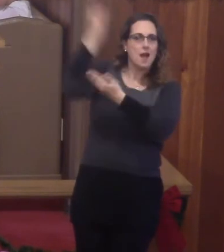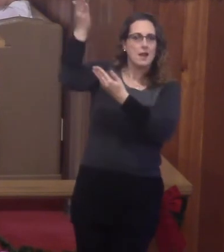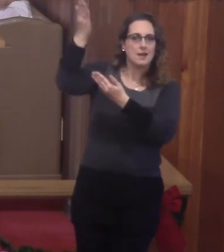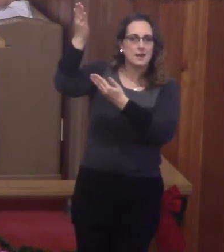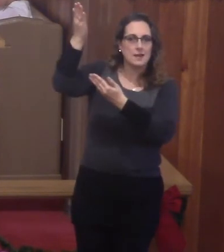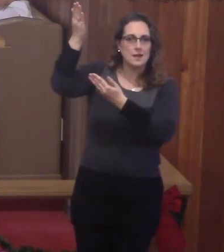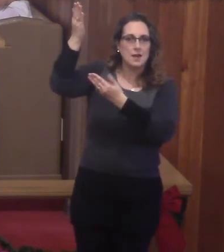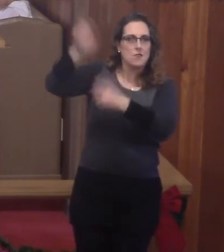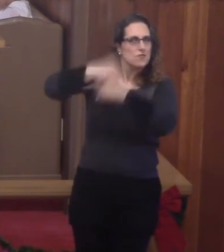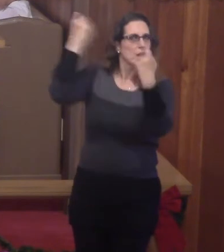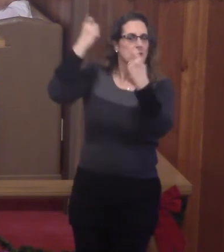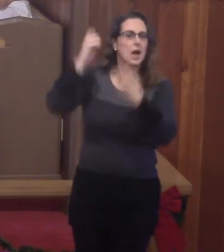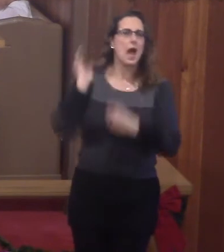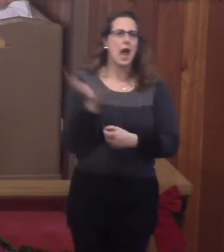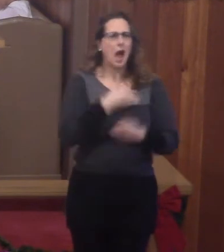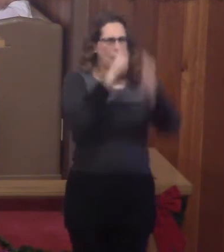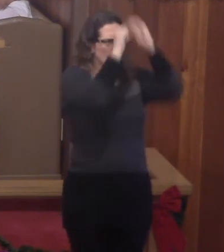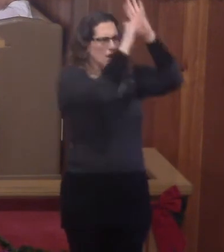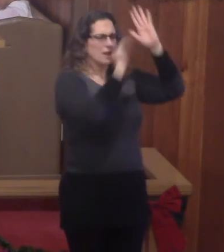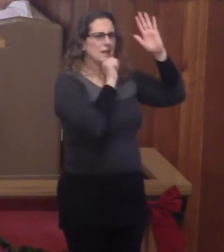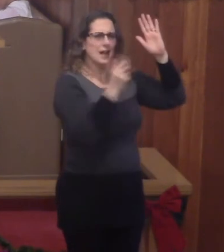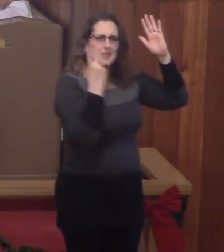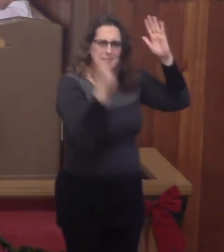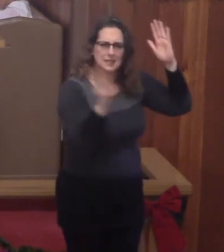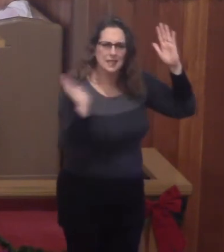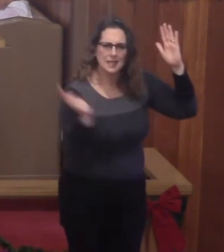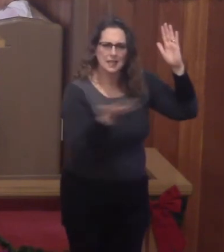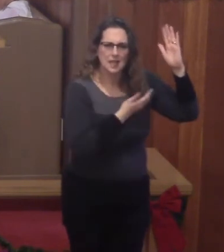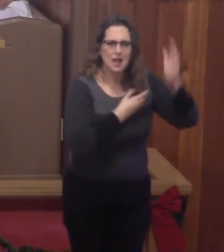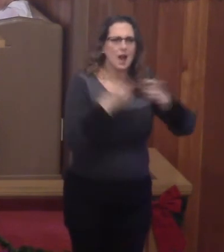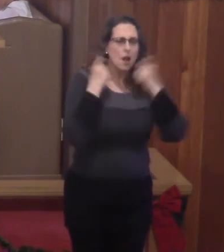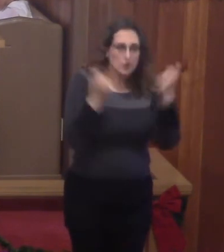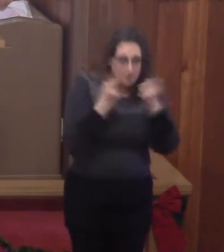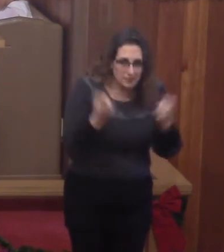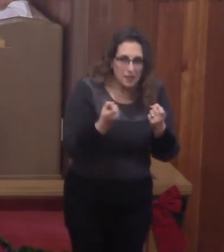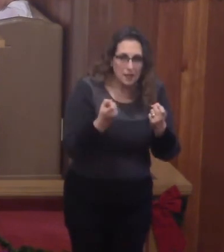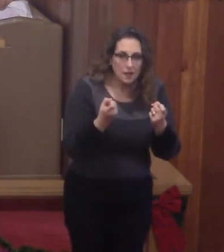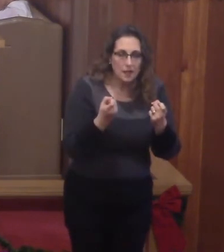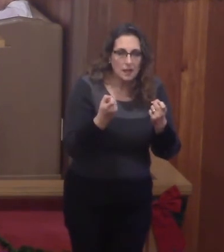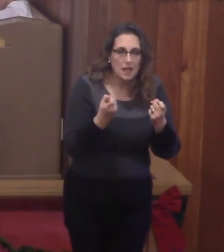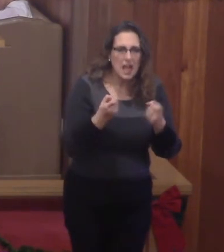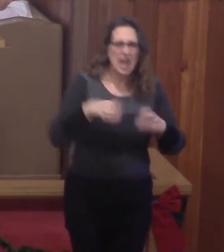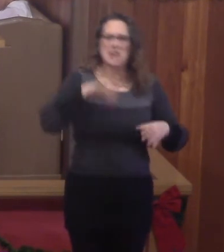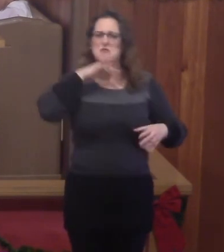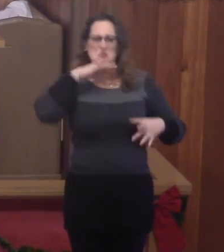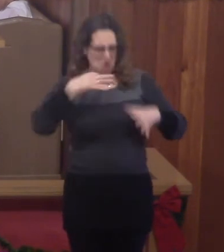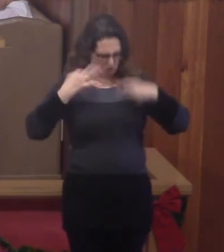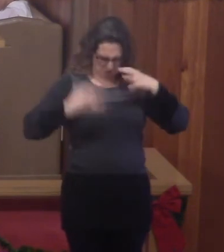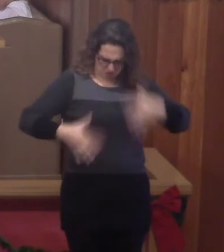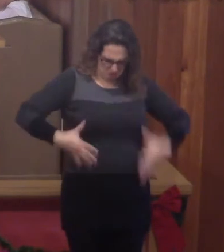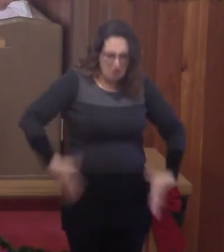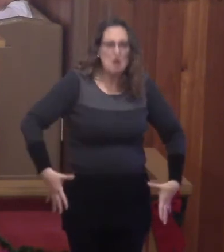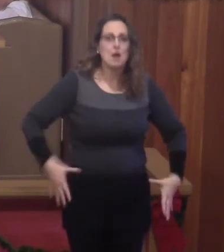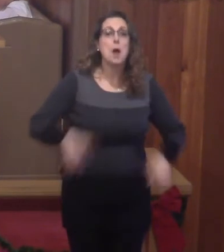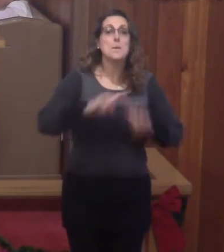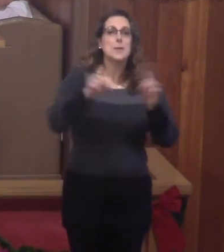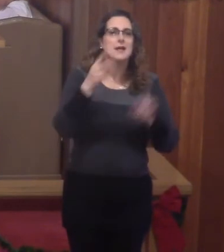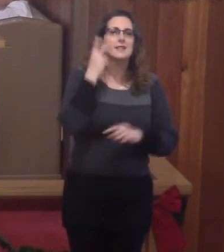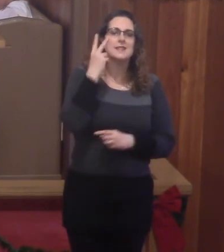Our Father does not see our sin and leprous flesh, but sees only the